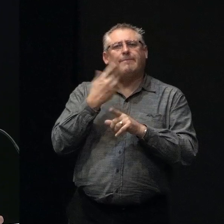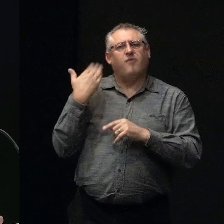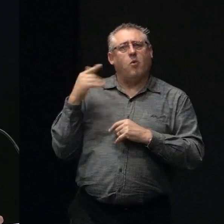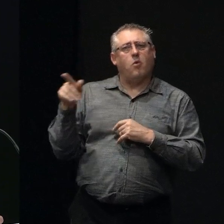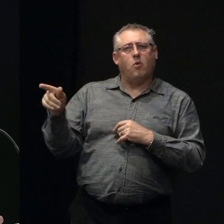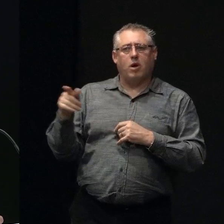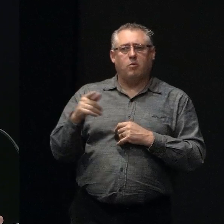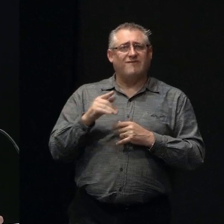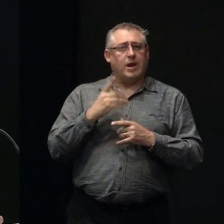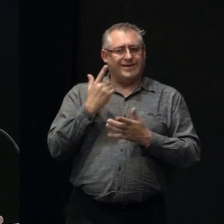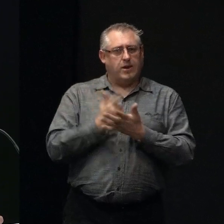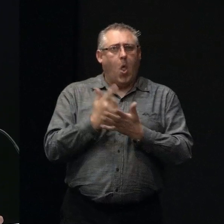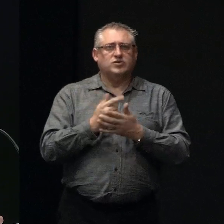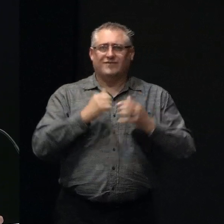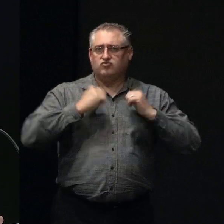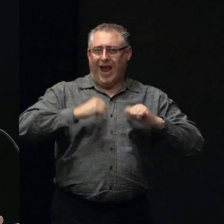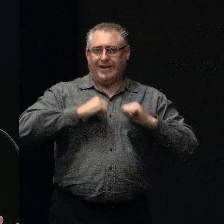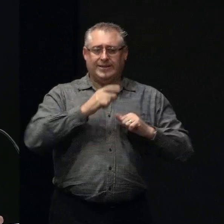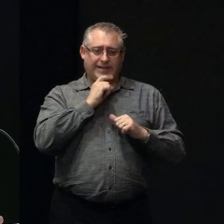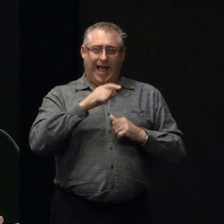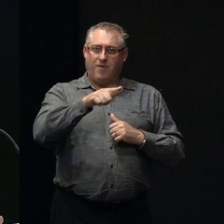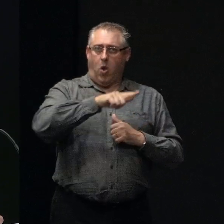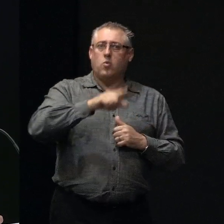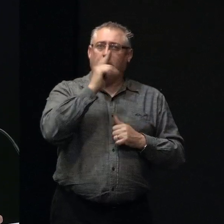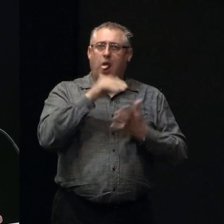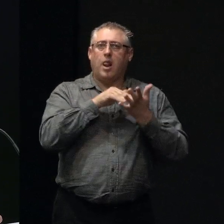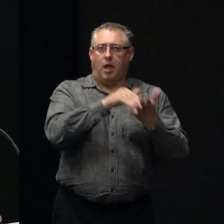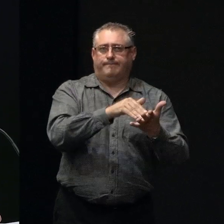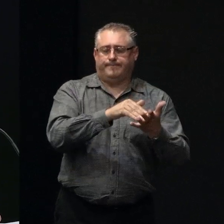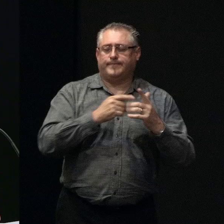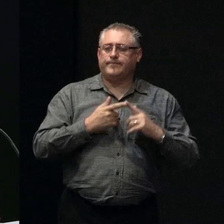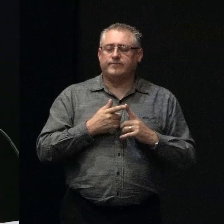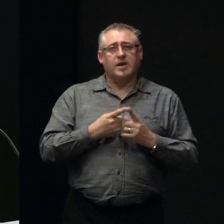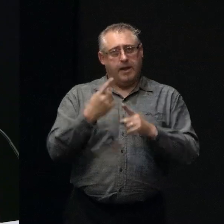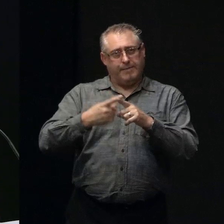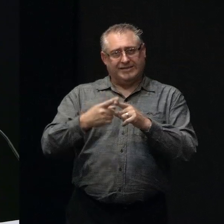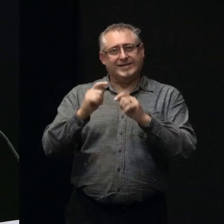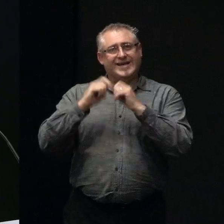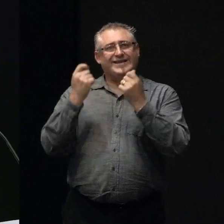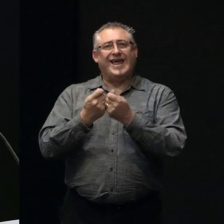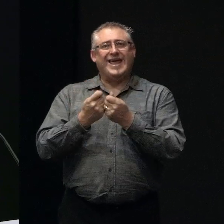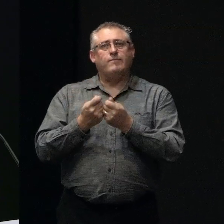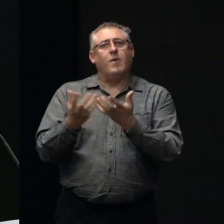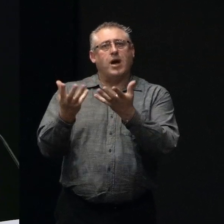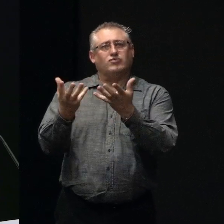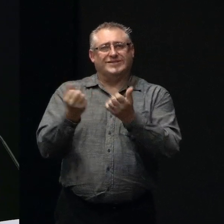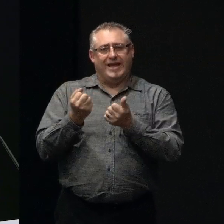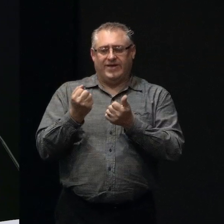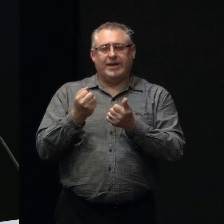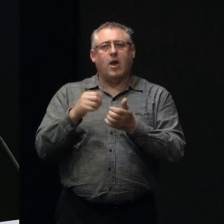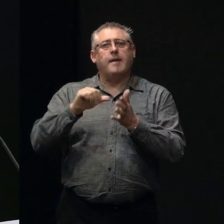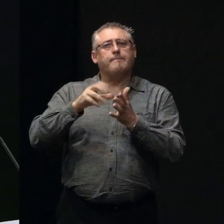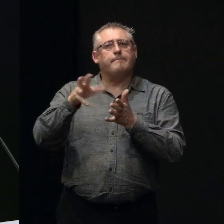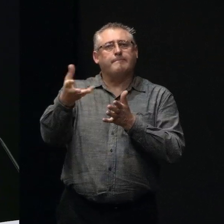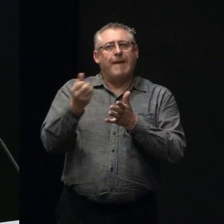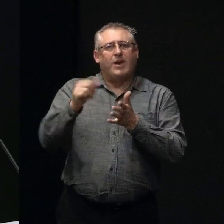undergone a lot of training so that our staff locally are able to assist. We've also got teams who are receipting payments, so the insurance payments